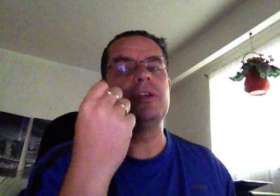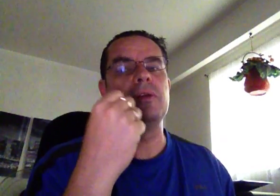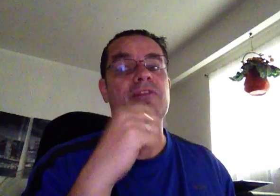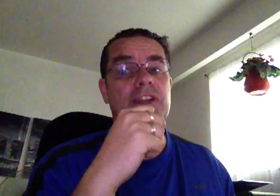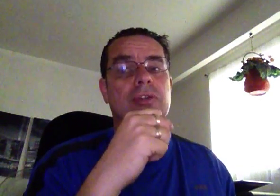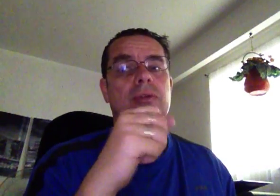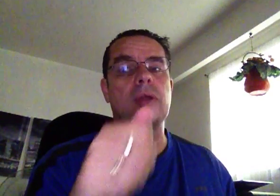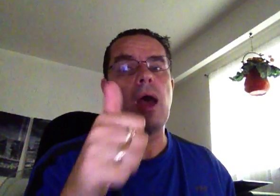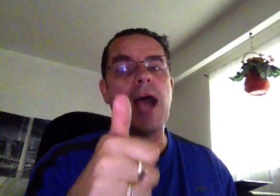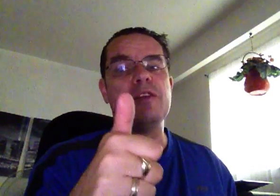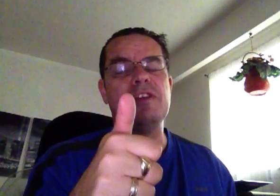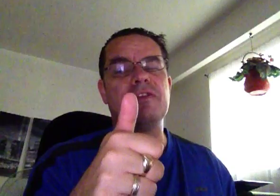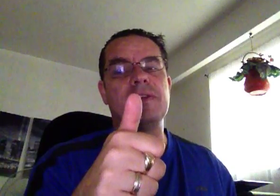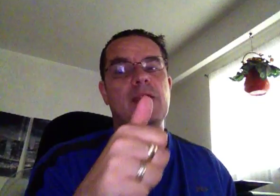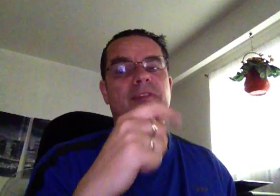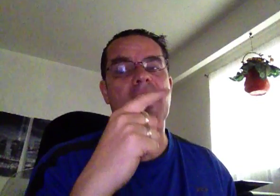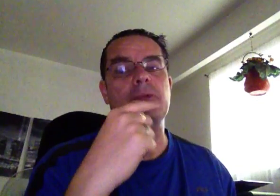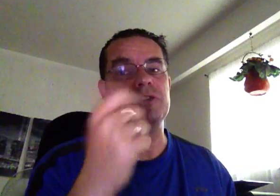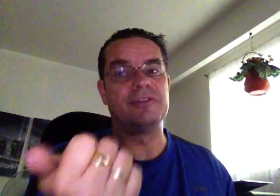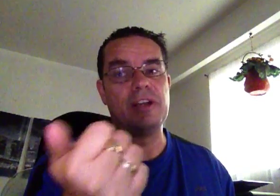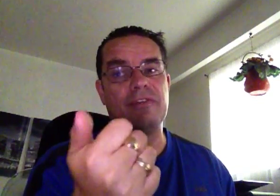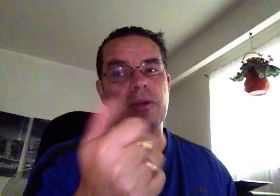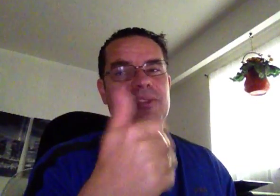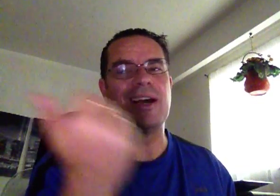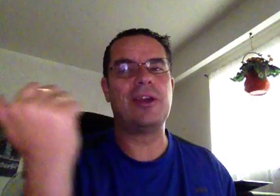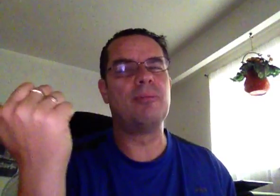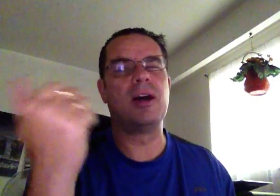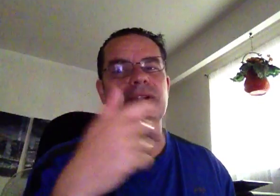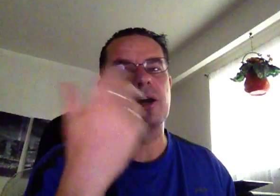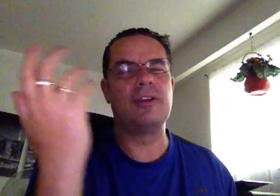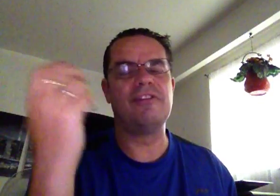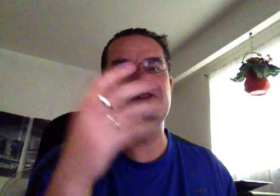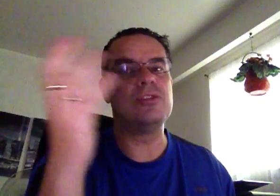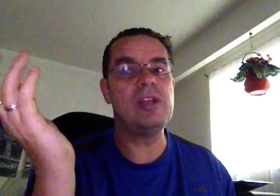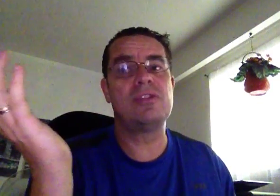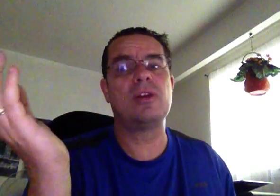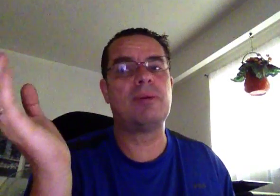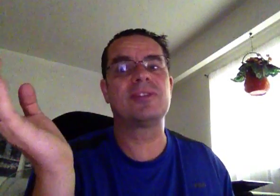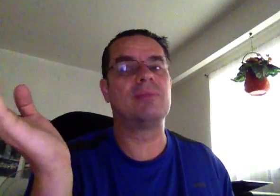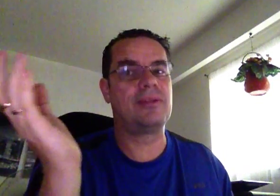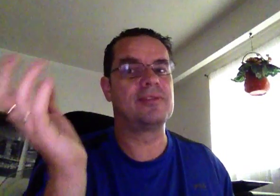envisioned, IT fee for the data provider, which is very affordable. It's like $100, $152, even $200 a month is